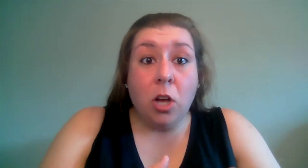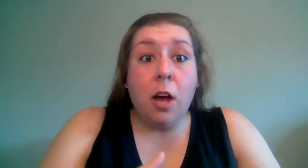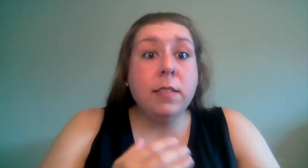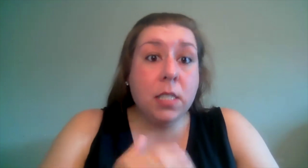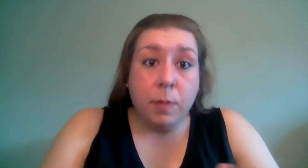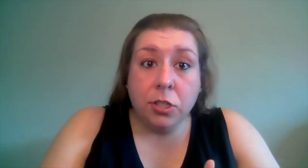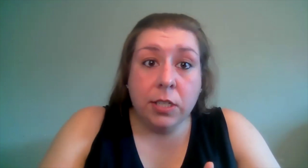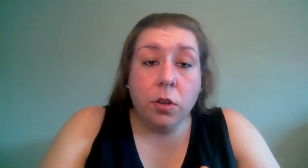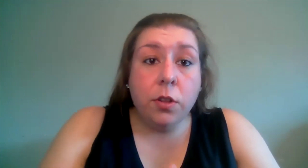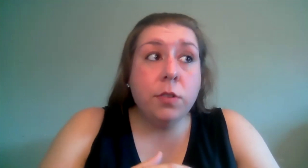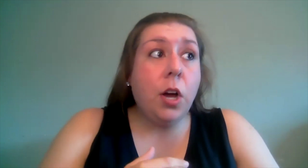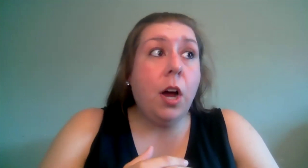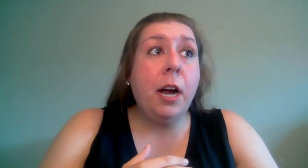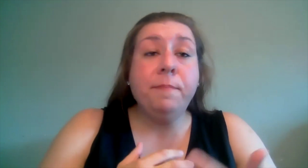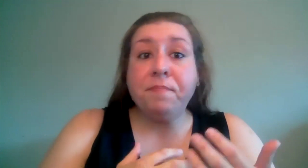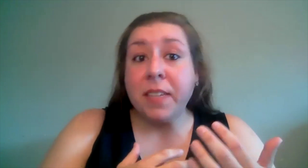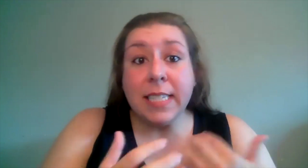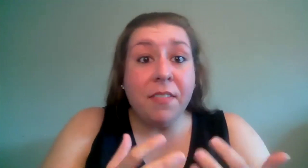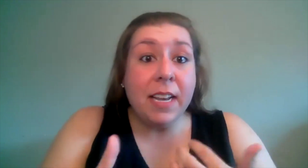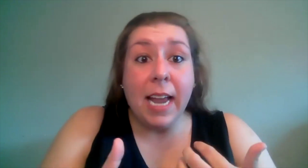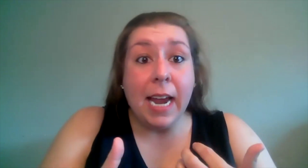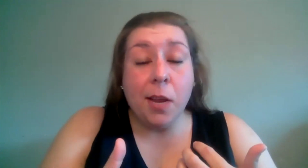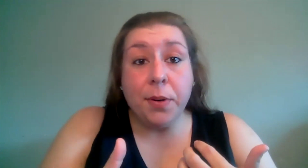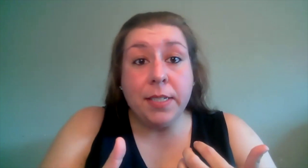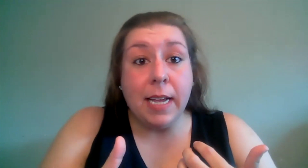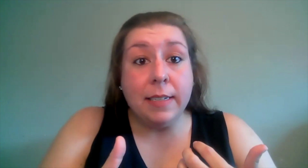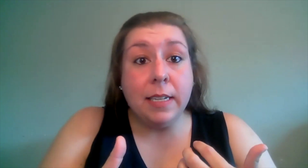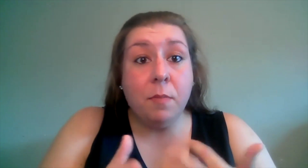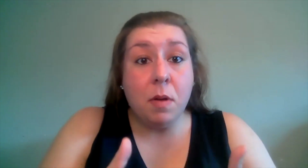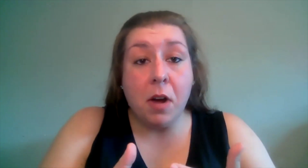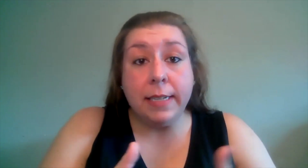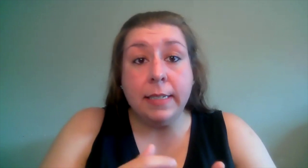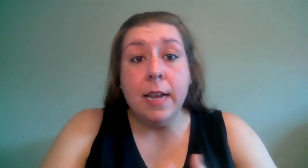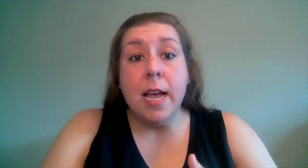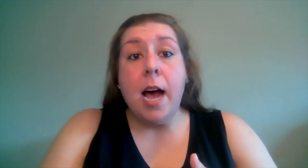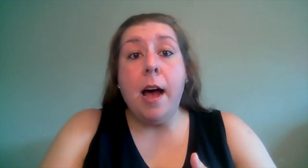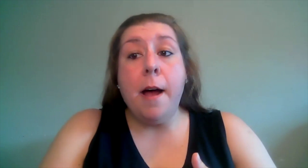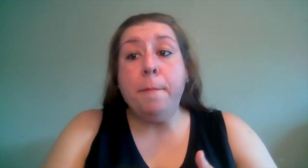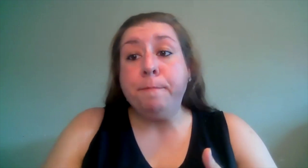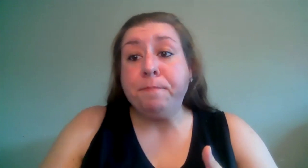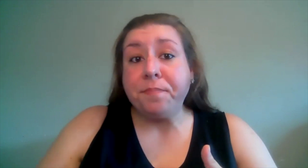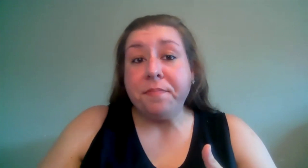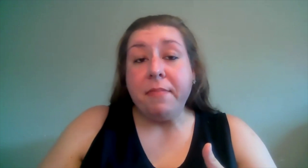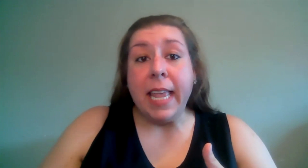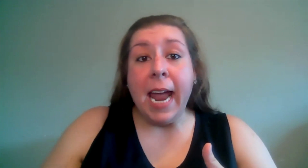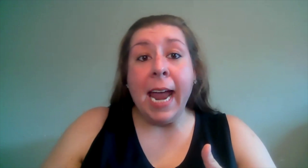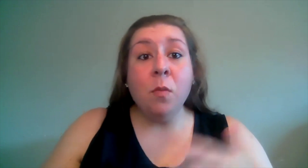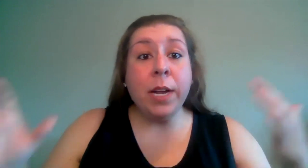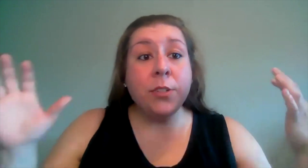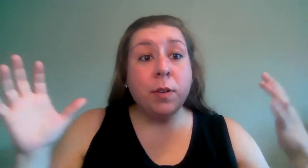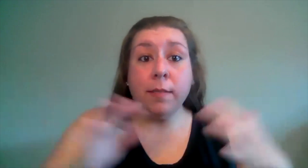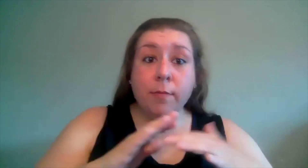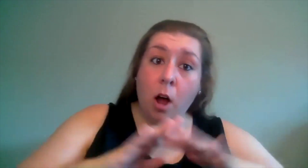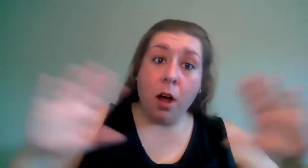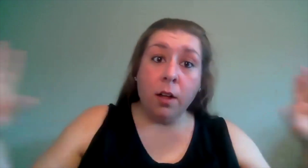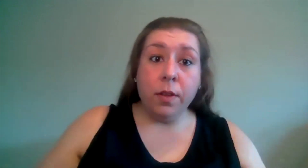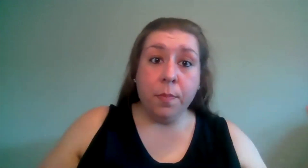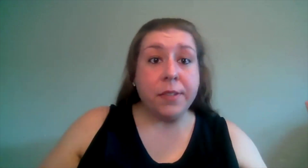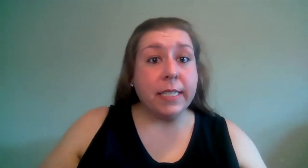songs especially solos are 70 to 80 percent memorized um and we do it all with music